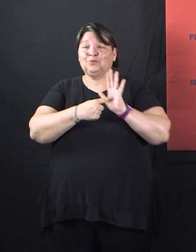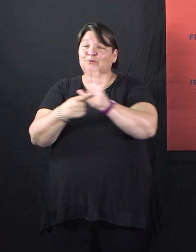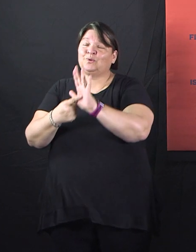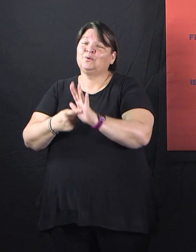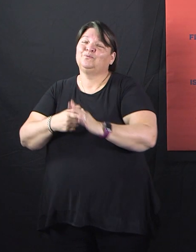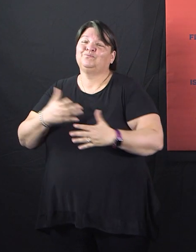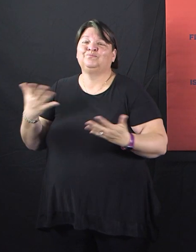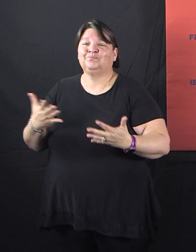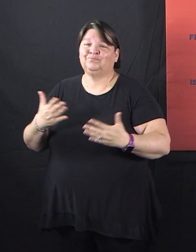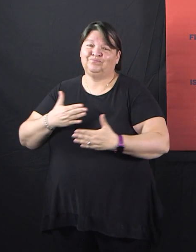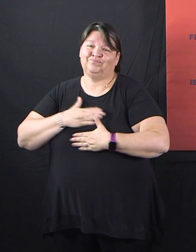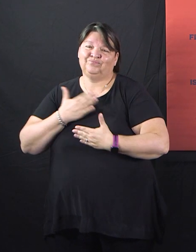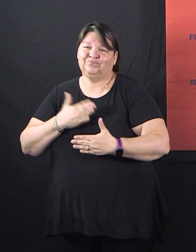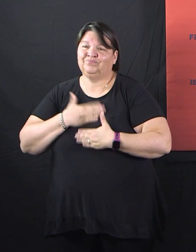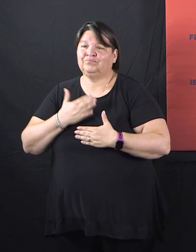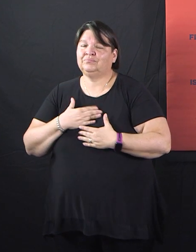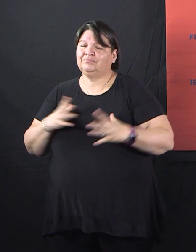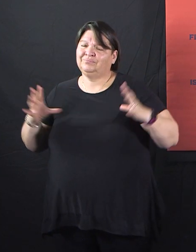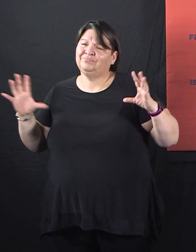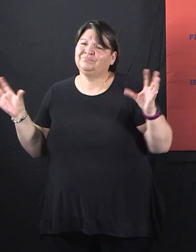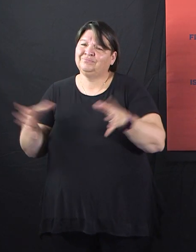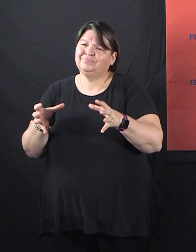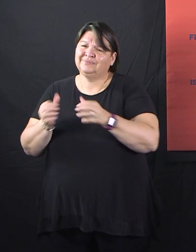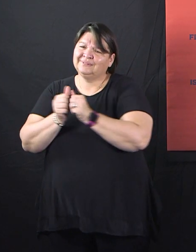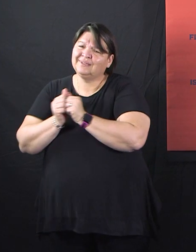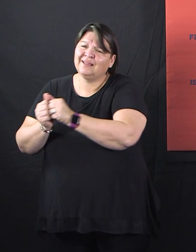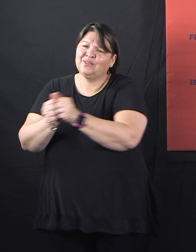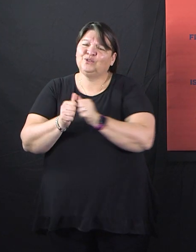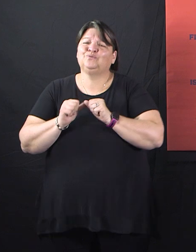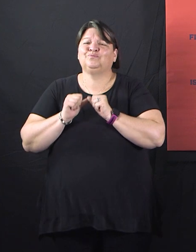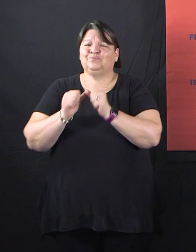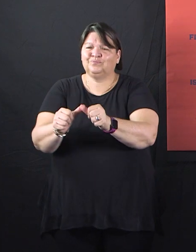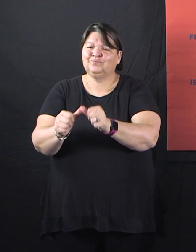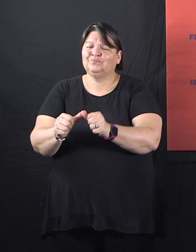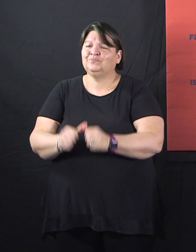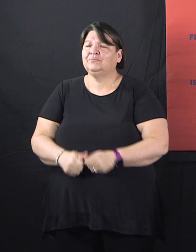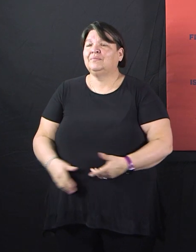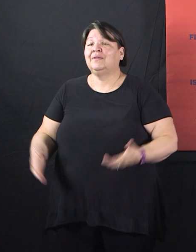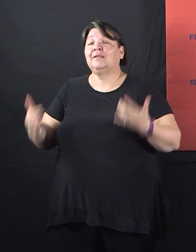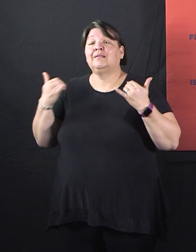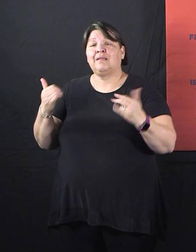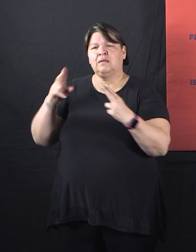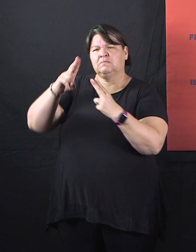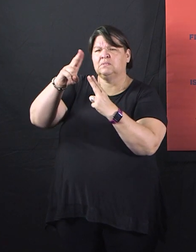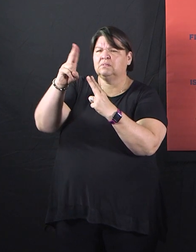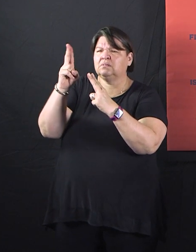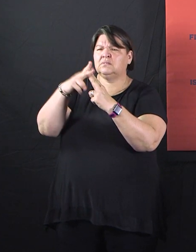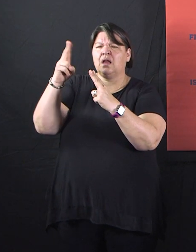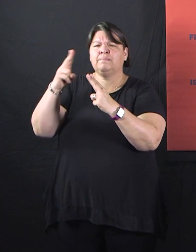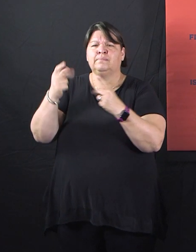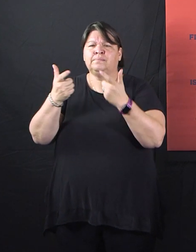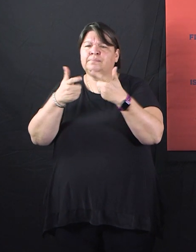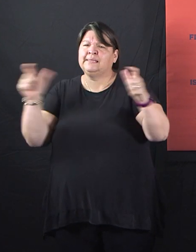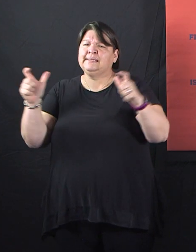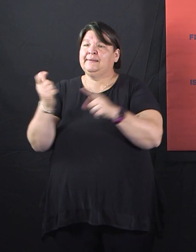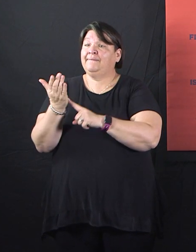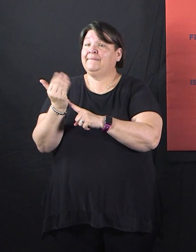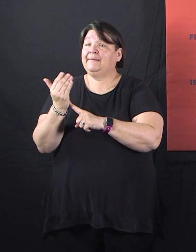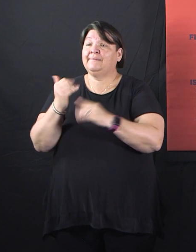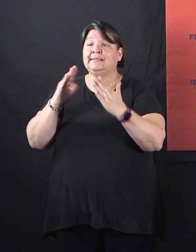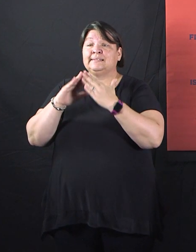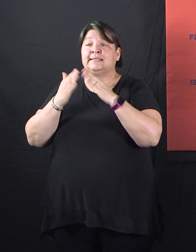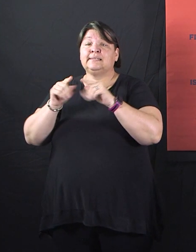with the big city mayors in the state of Texas. That's about the top 15 cities in the state. And one of them was my dear